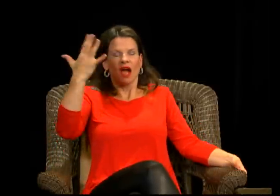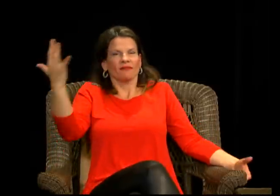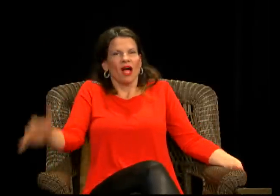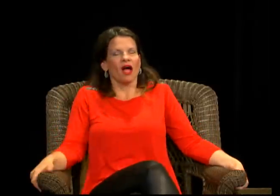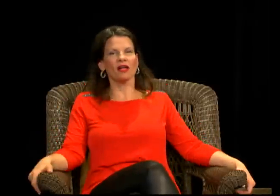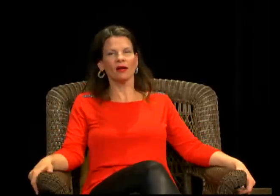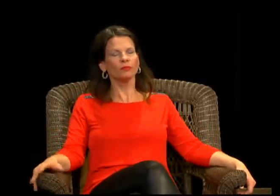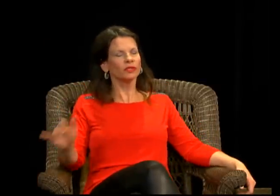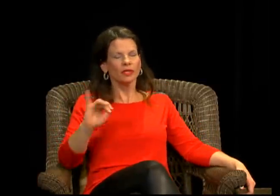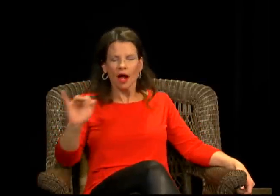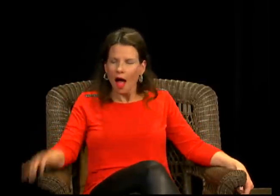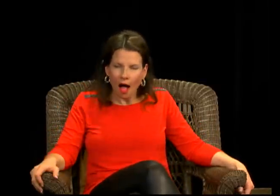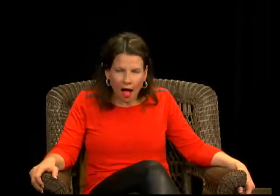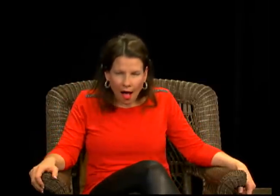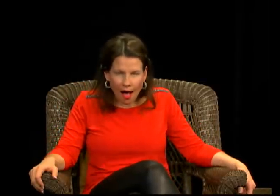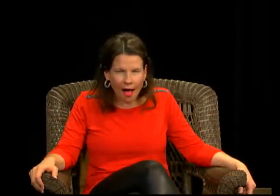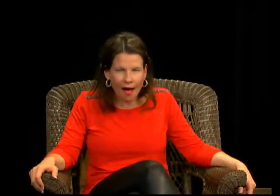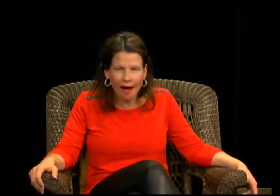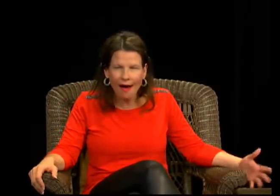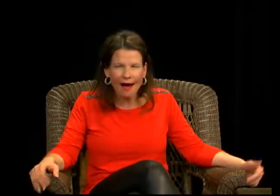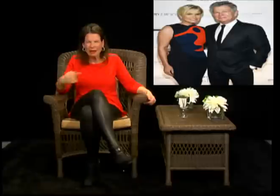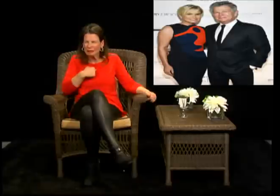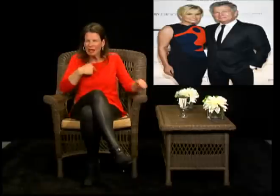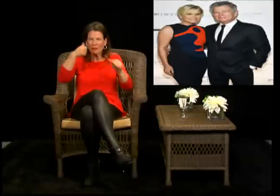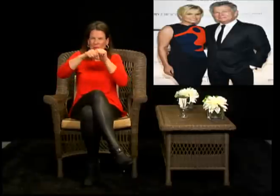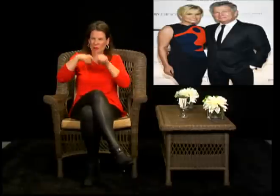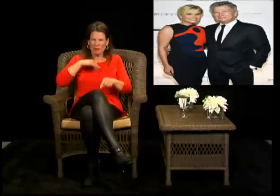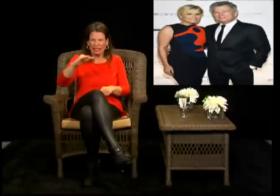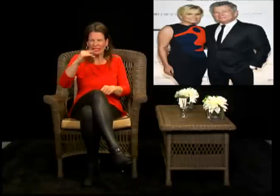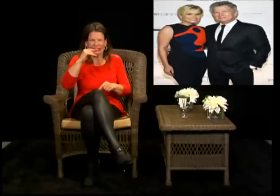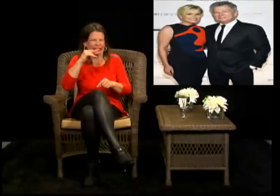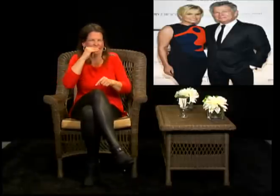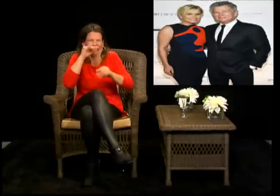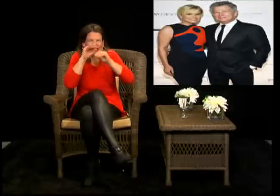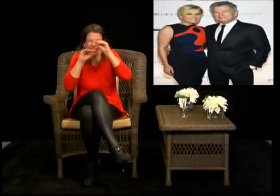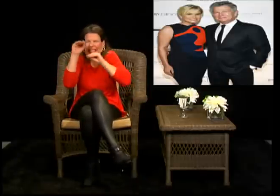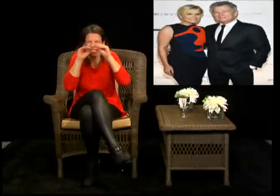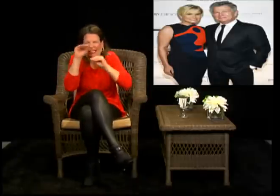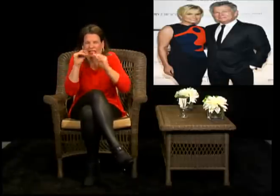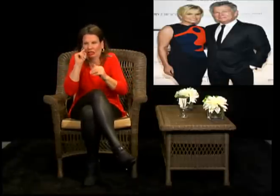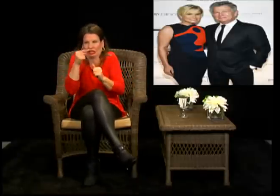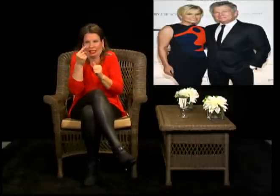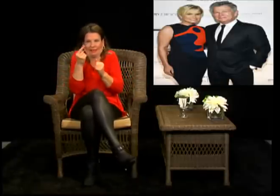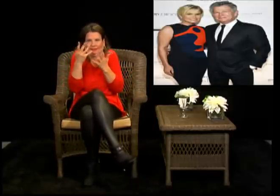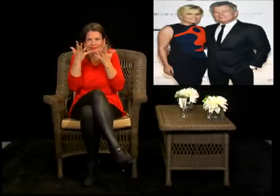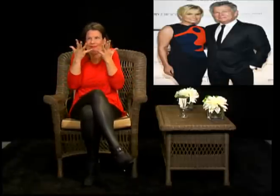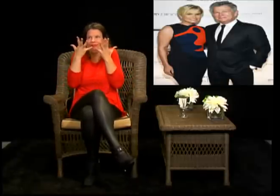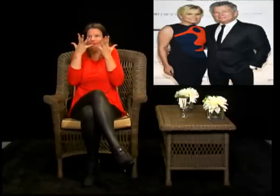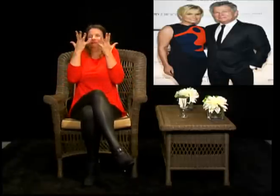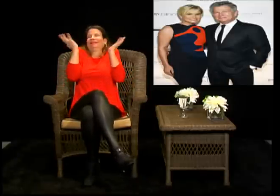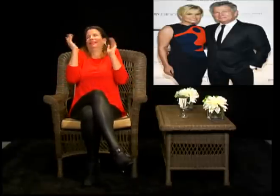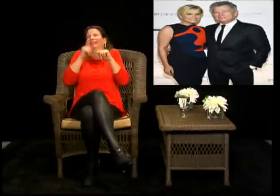of money they spend on their children, it's just insane to me. Just like to be able to just